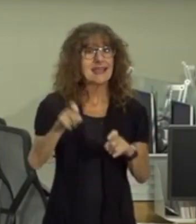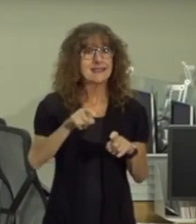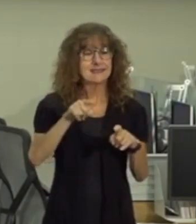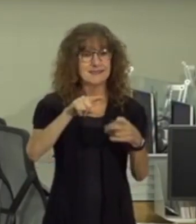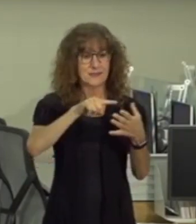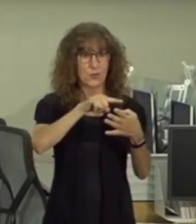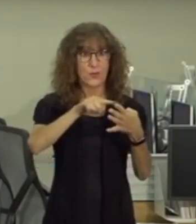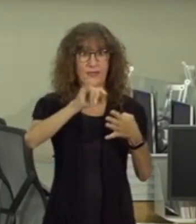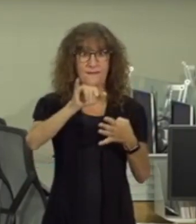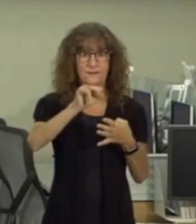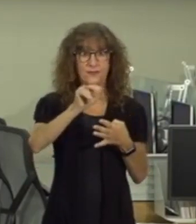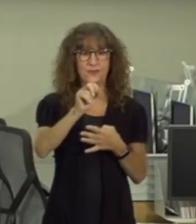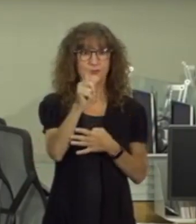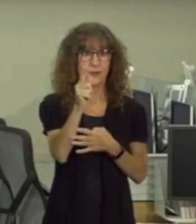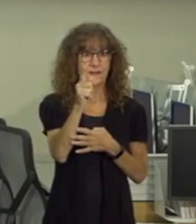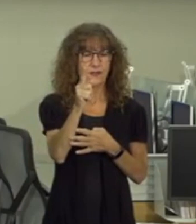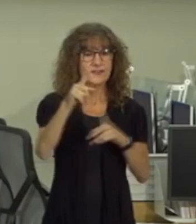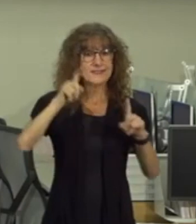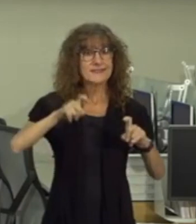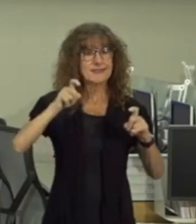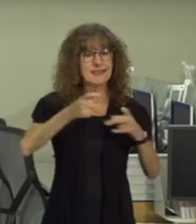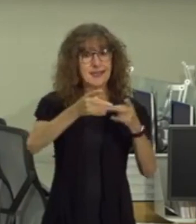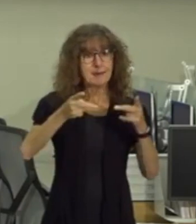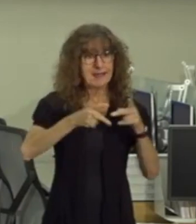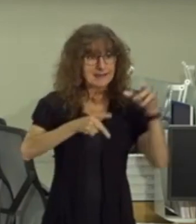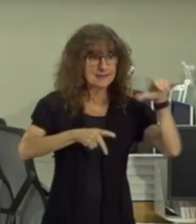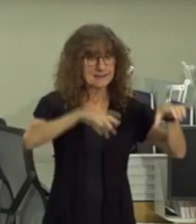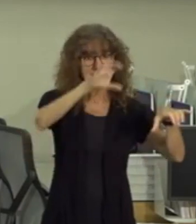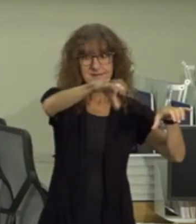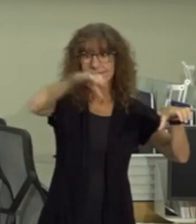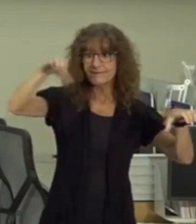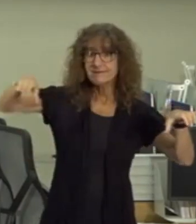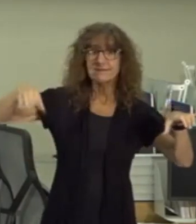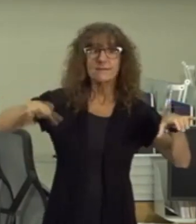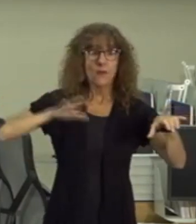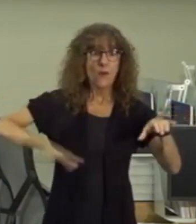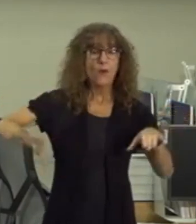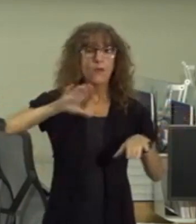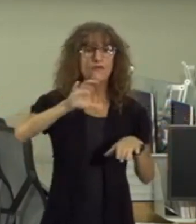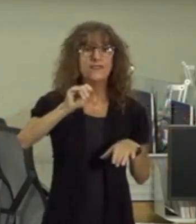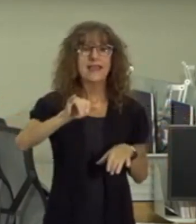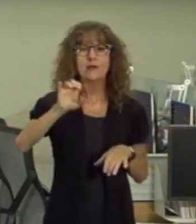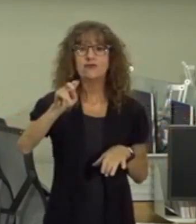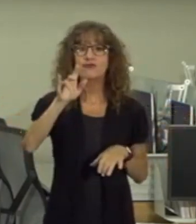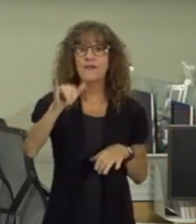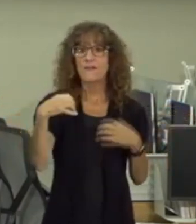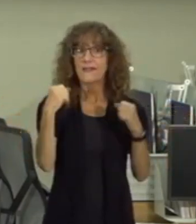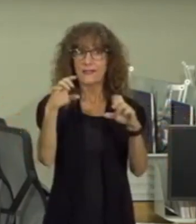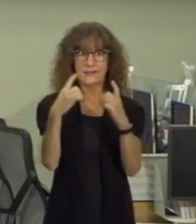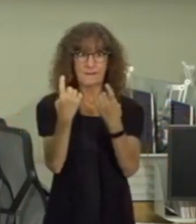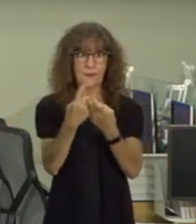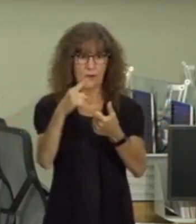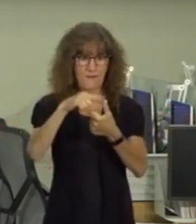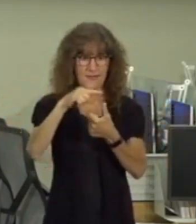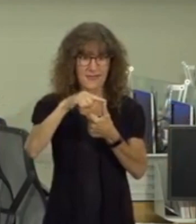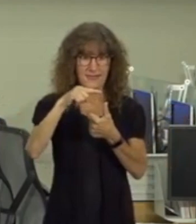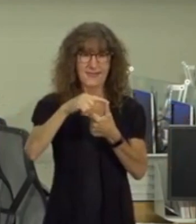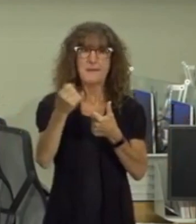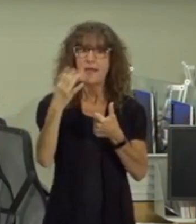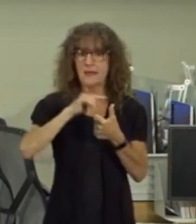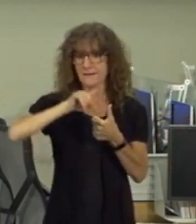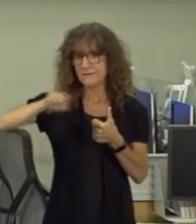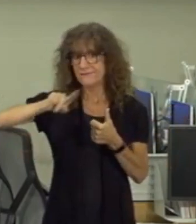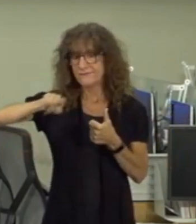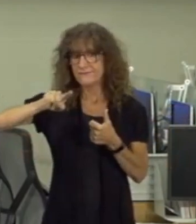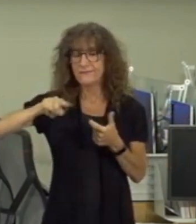21st we have testing sites located strategically around our county at the Chevrolet Health Department many of you been